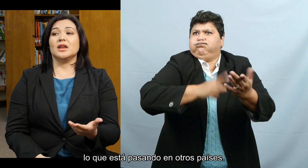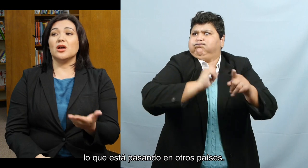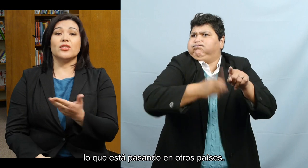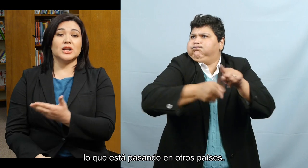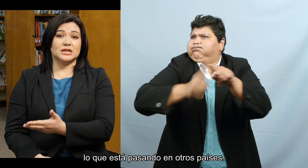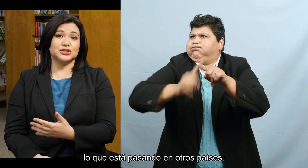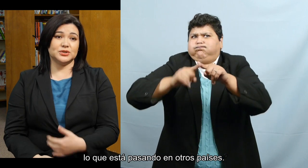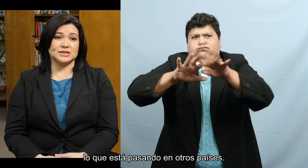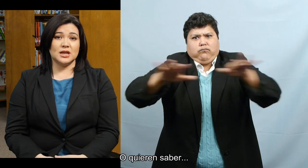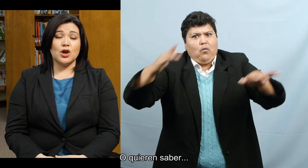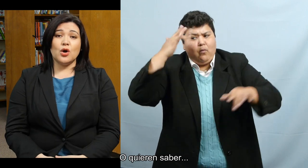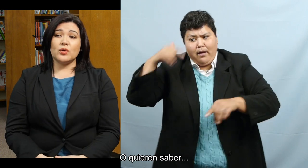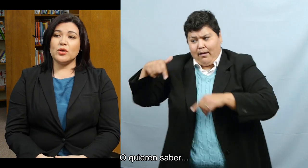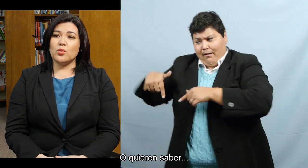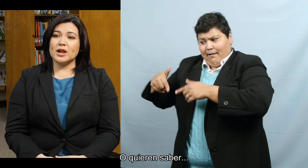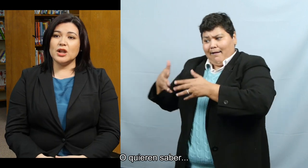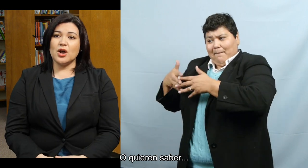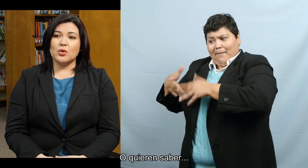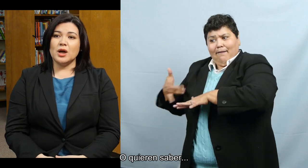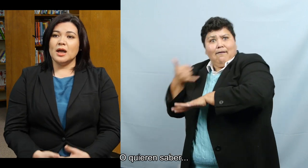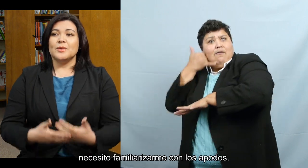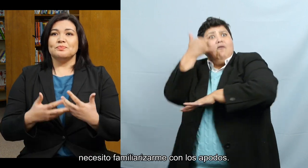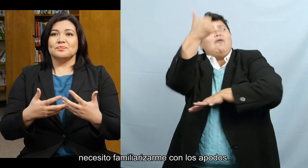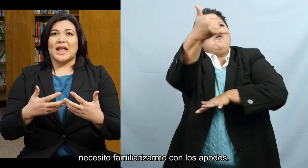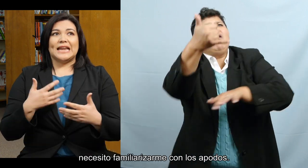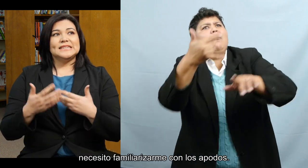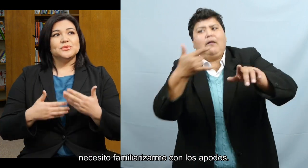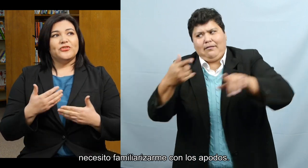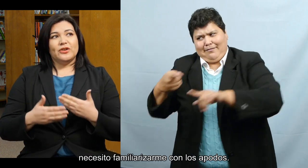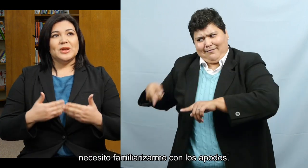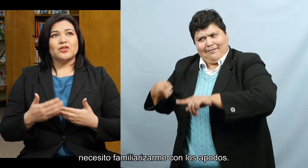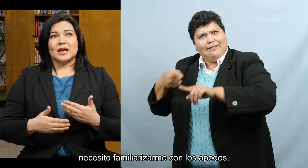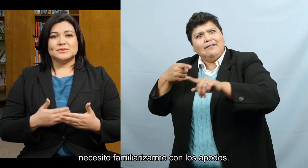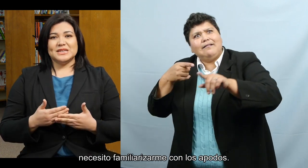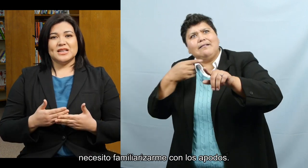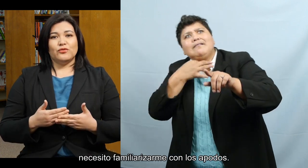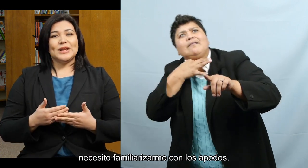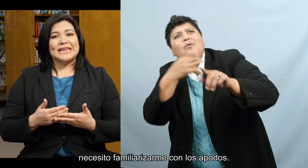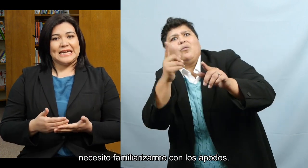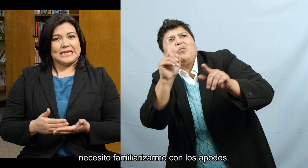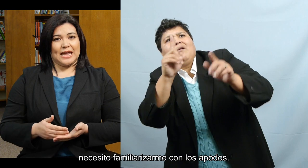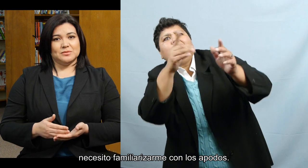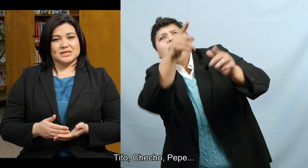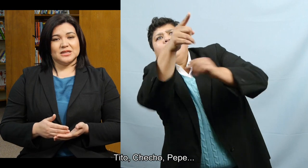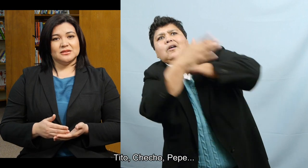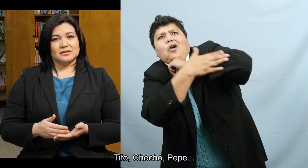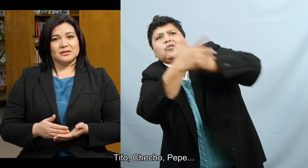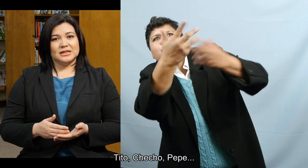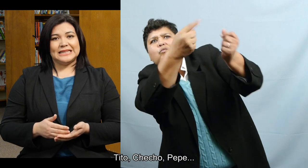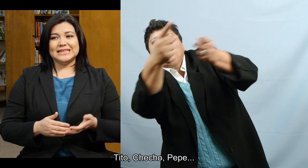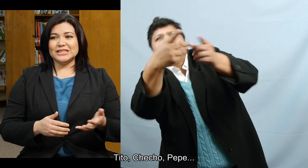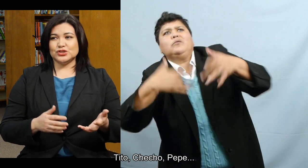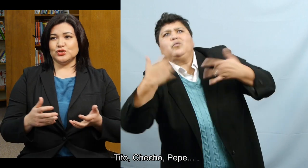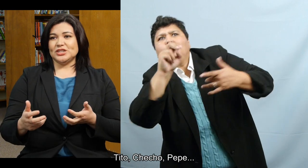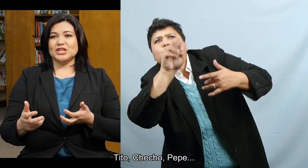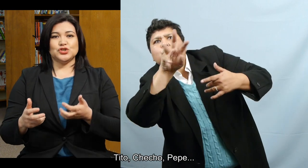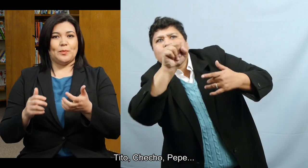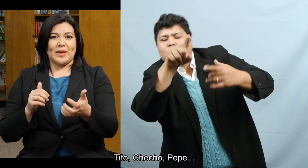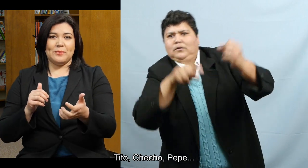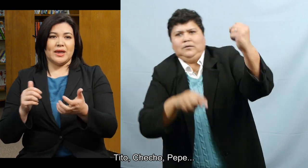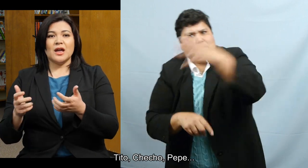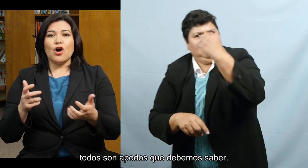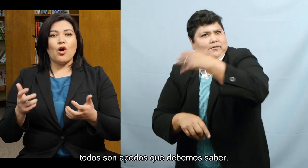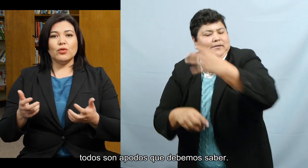what's going on in other countries. Or they want to know, I need to familiarize myself with nicknames. Tito,